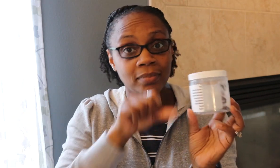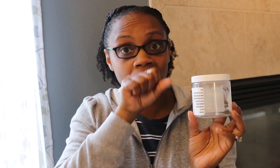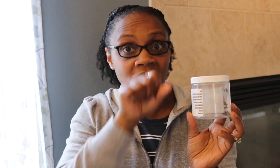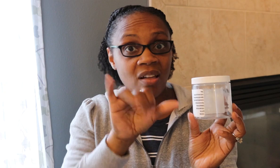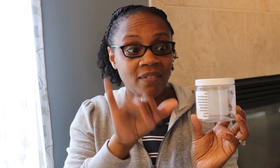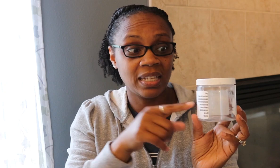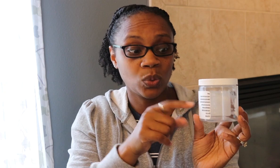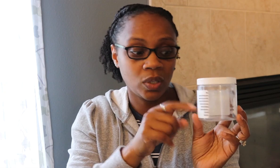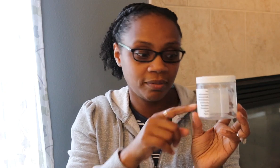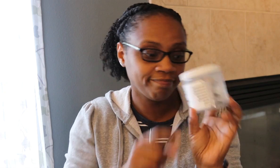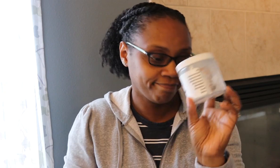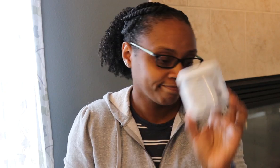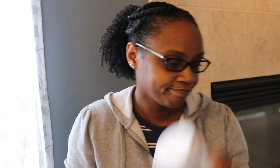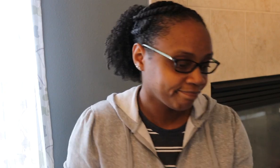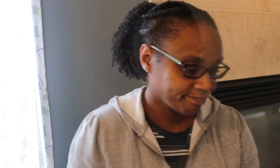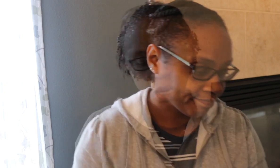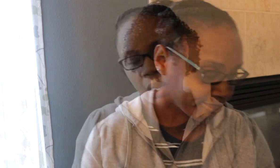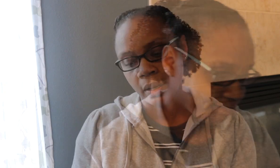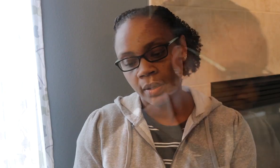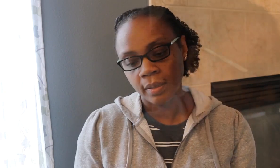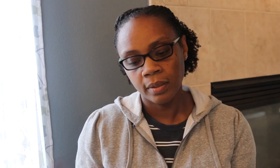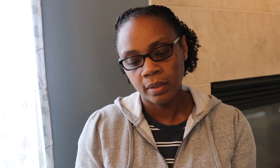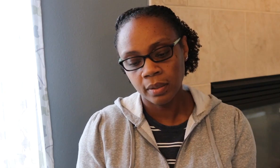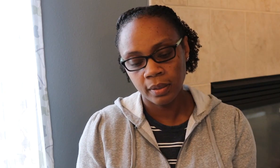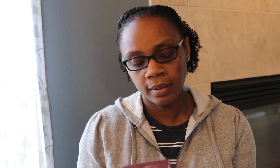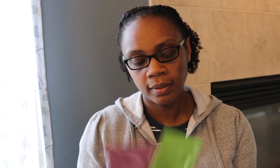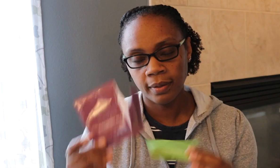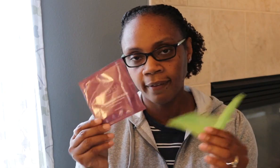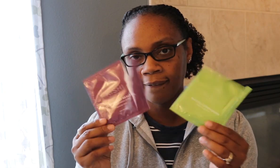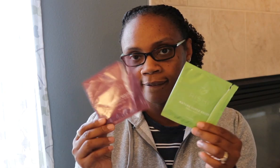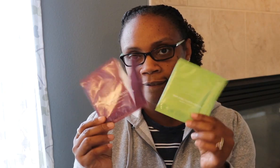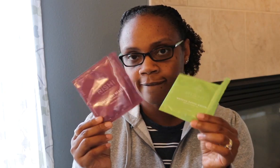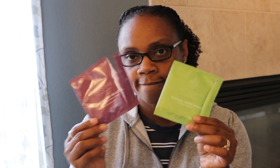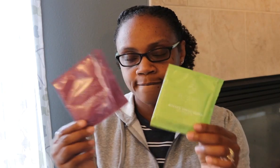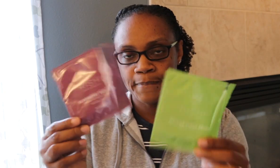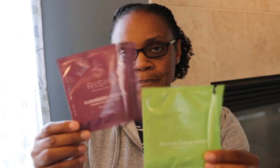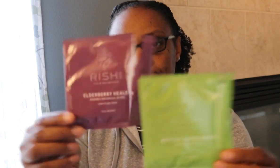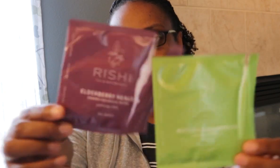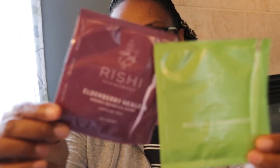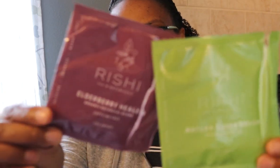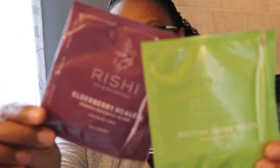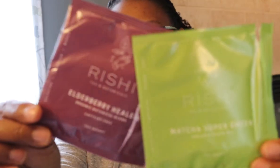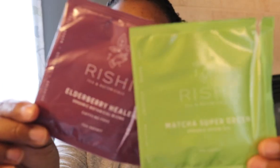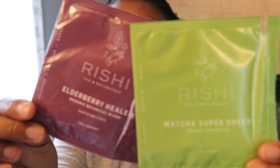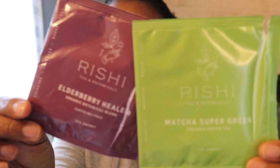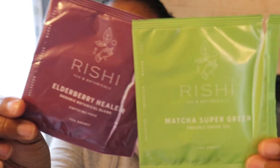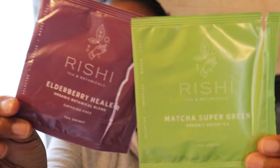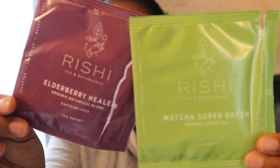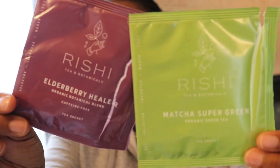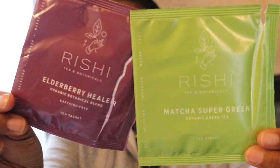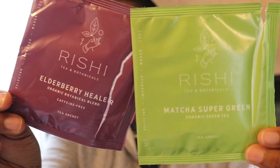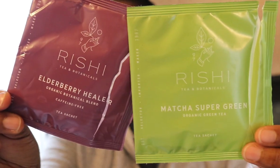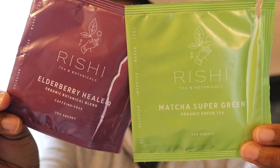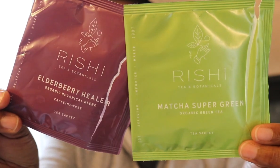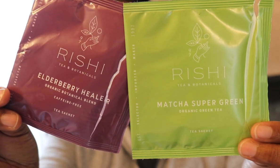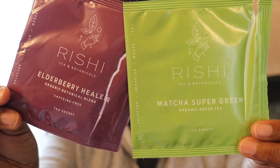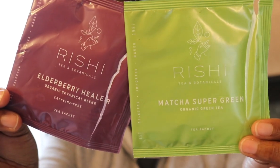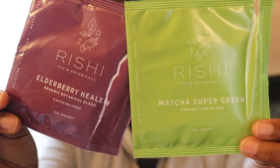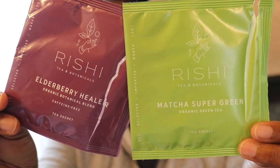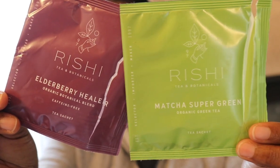It's a good one. So I really like using that co-wash. Here are a couple of the Reishi brand teas that